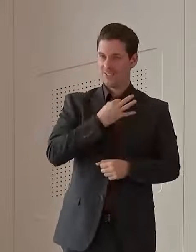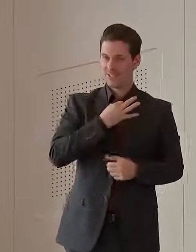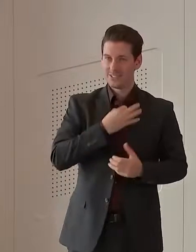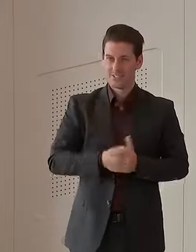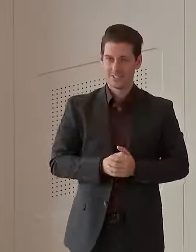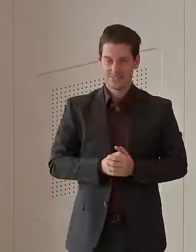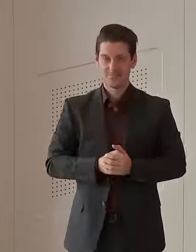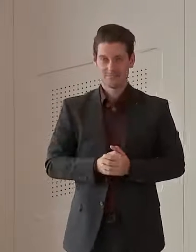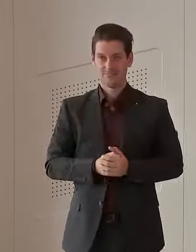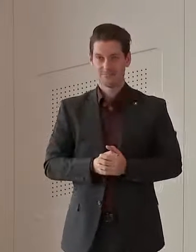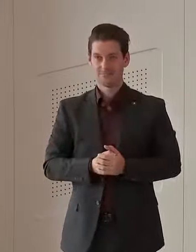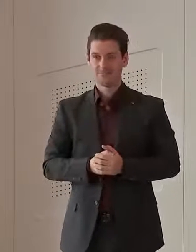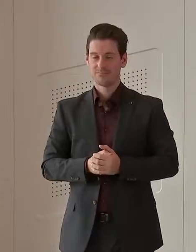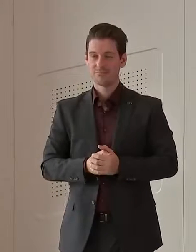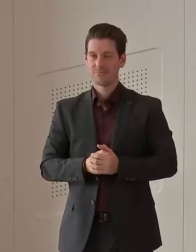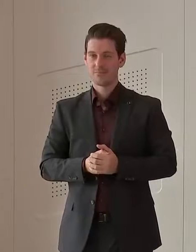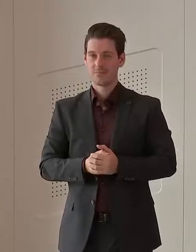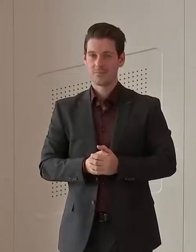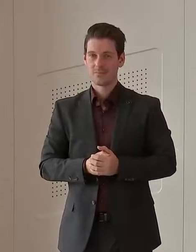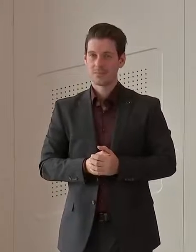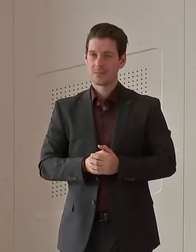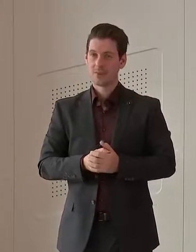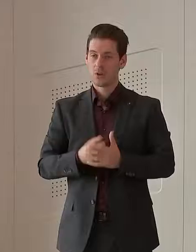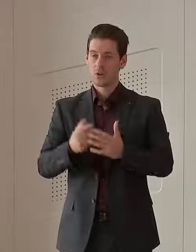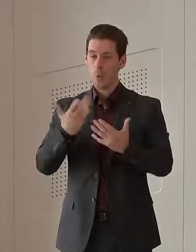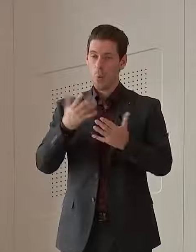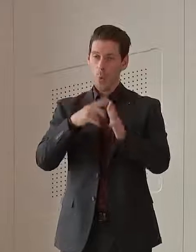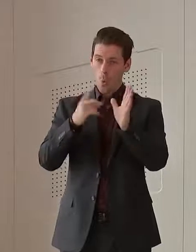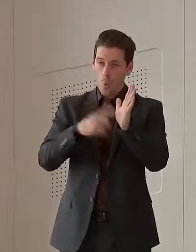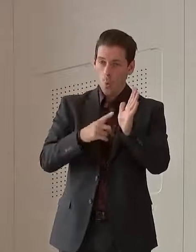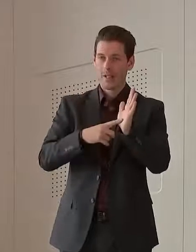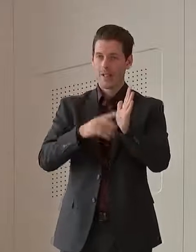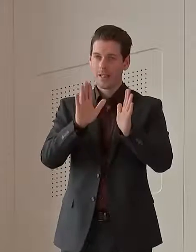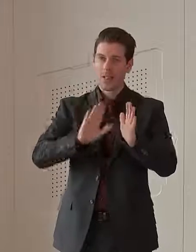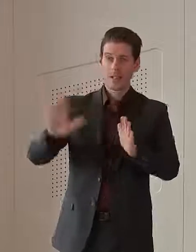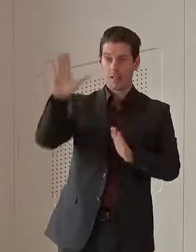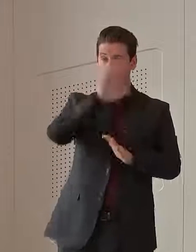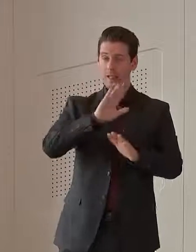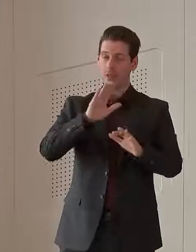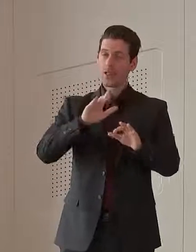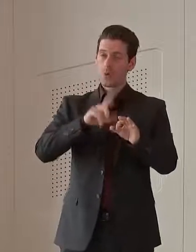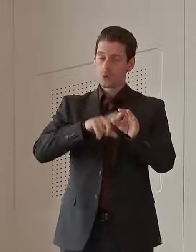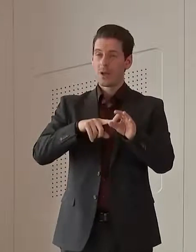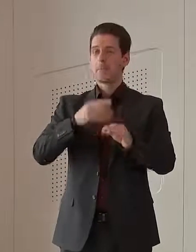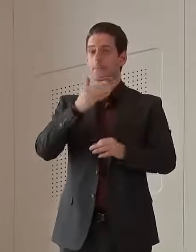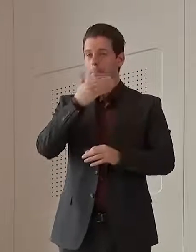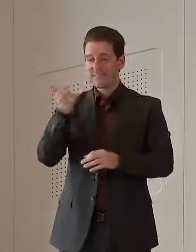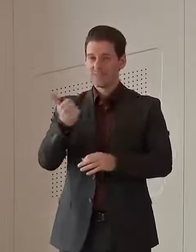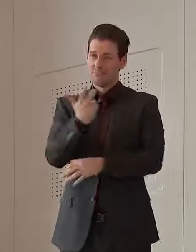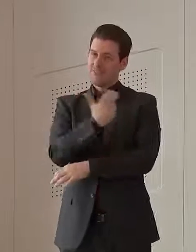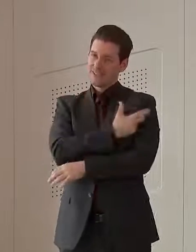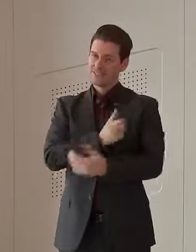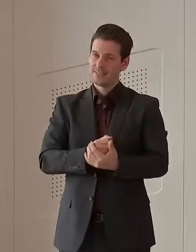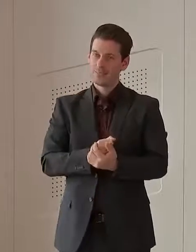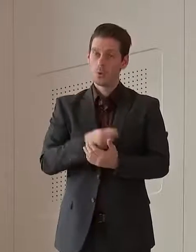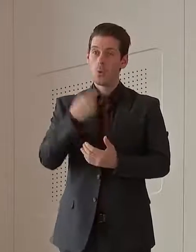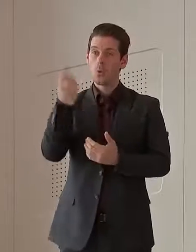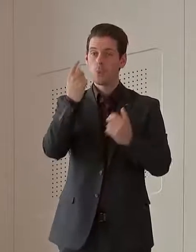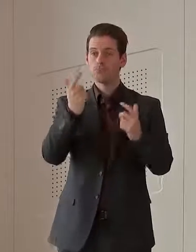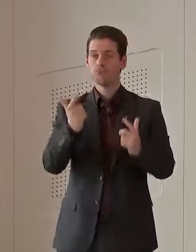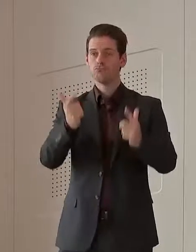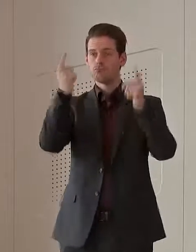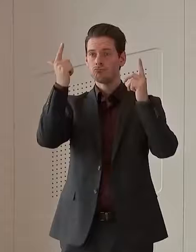at risk, and every single community has to do their part. And I ask leaders in every one of our